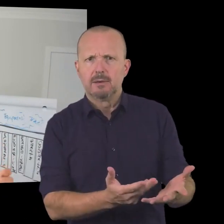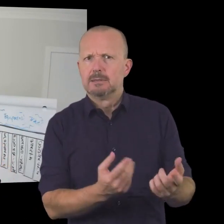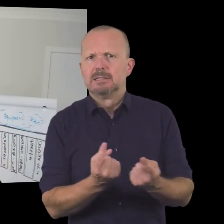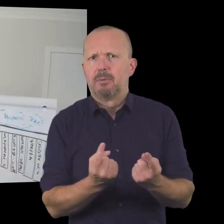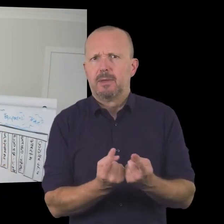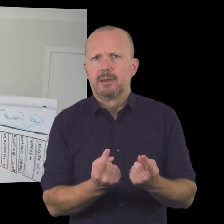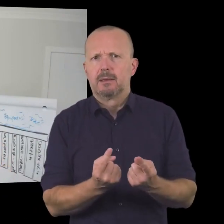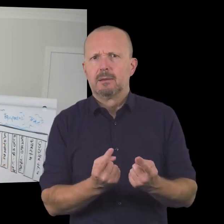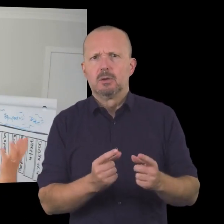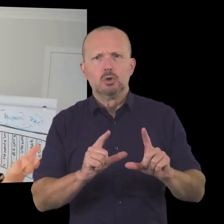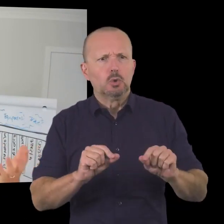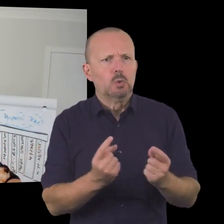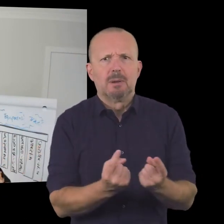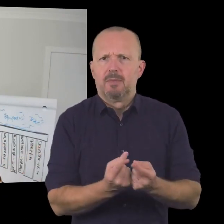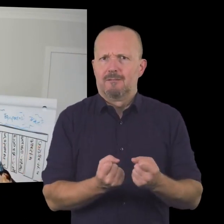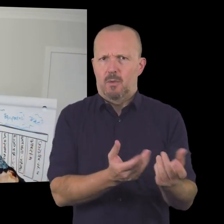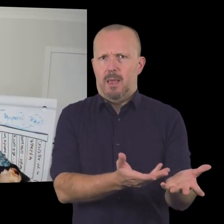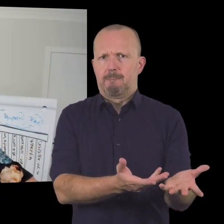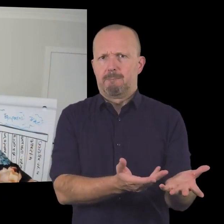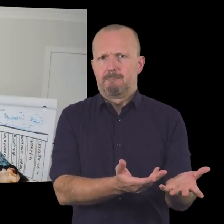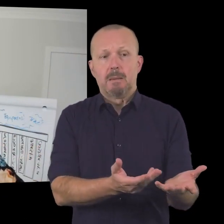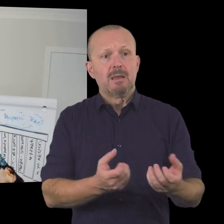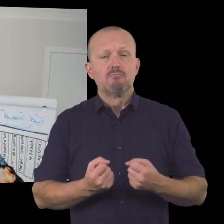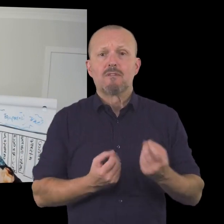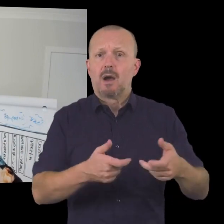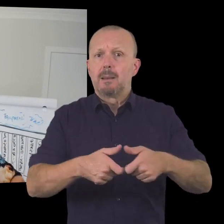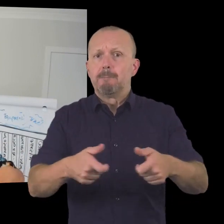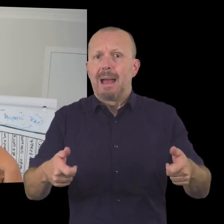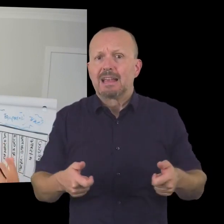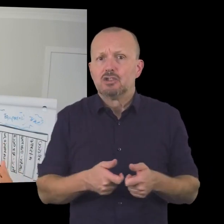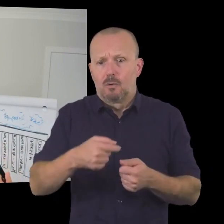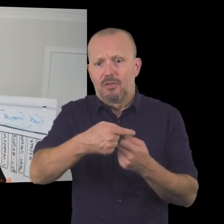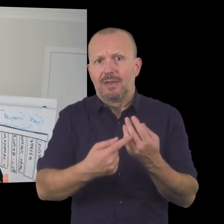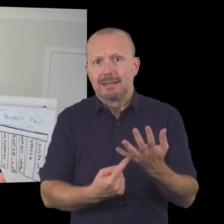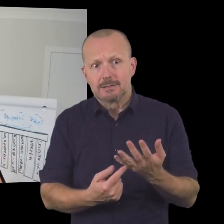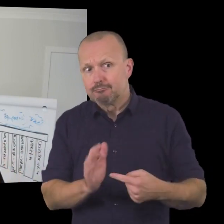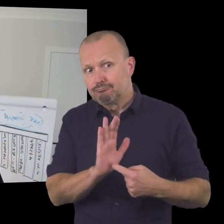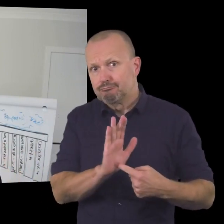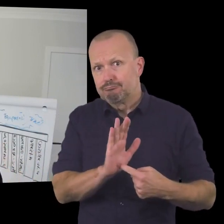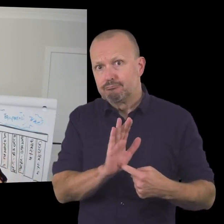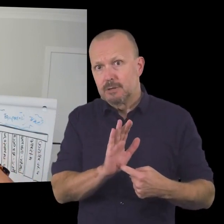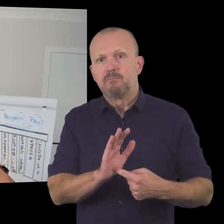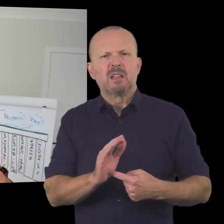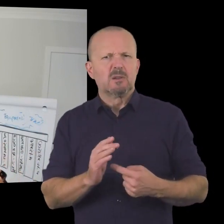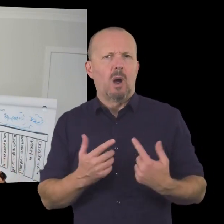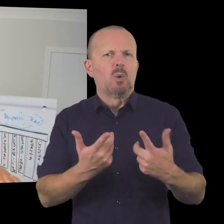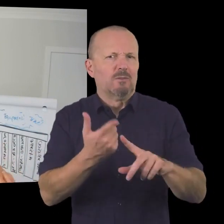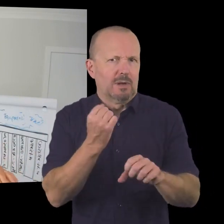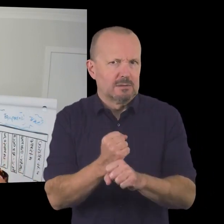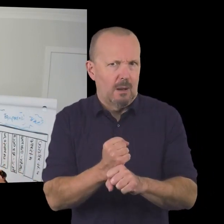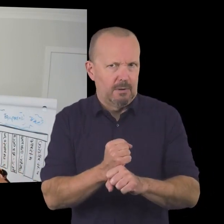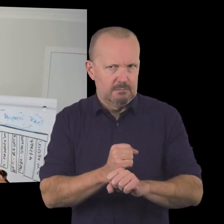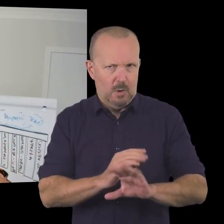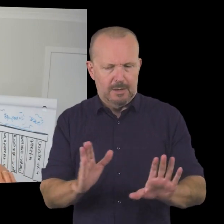an example of this is to provide an example uh and it's not an arts example but i use this example all the time because it is often quite